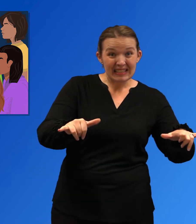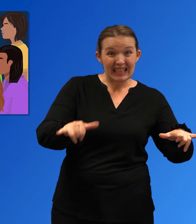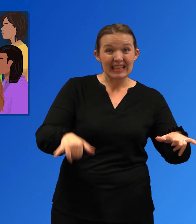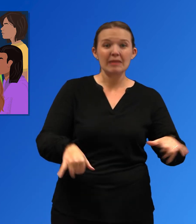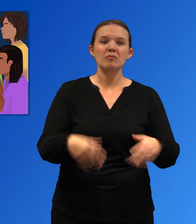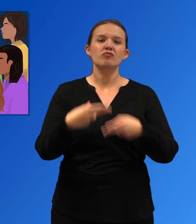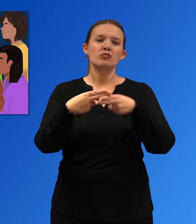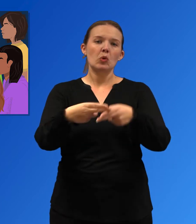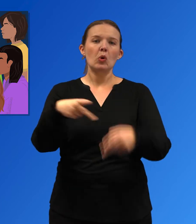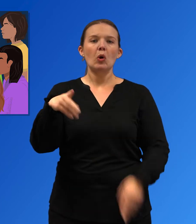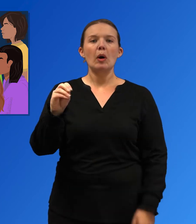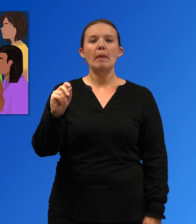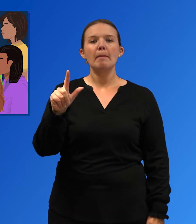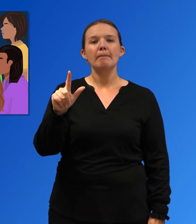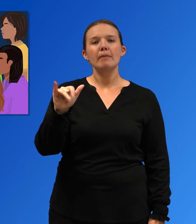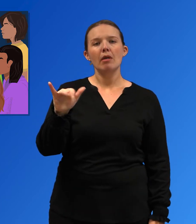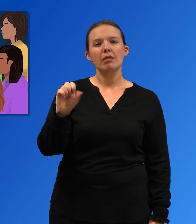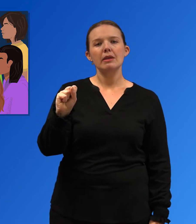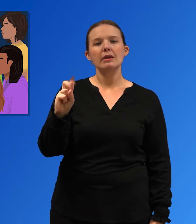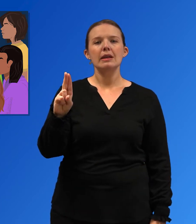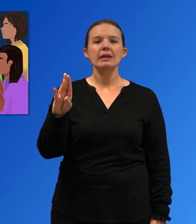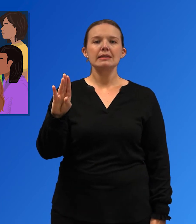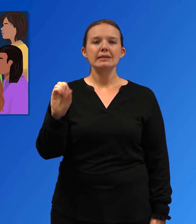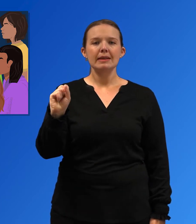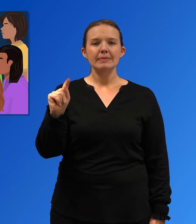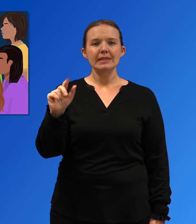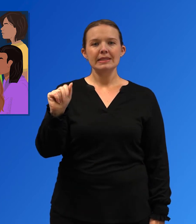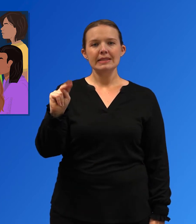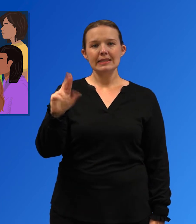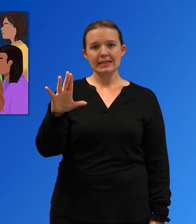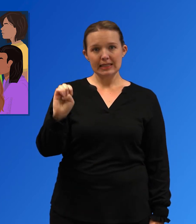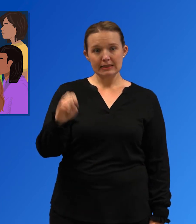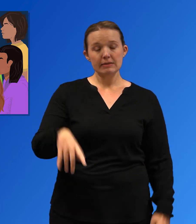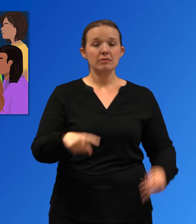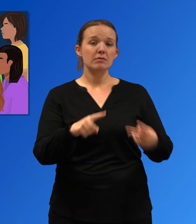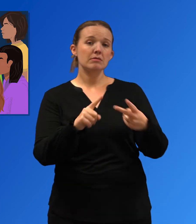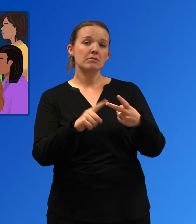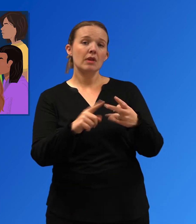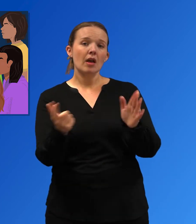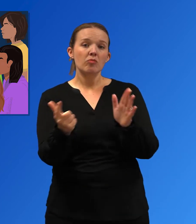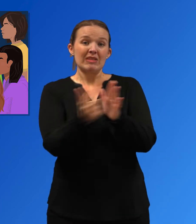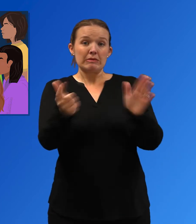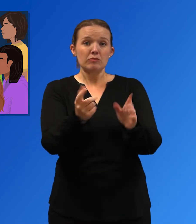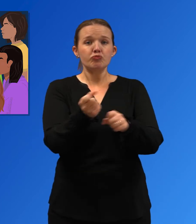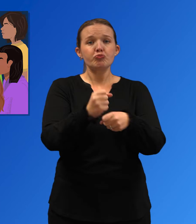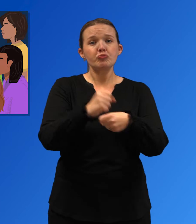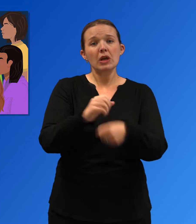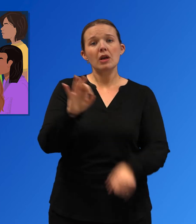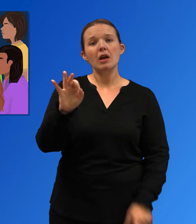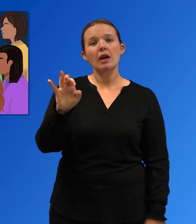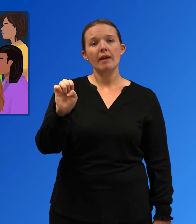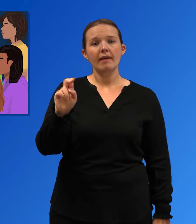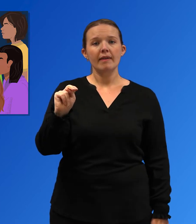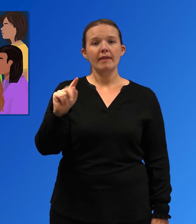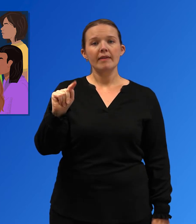or using more than one drug, polysubstance use, and the increasing spread of illicitly